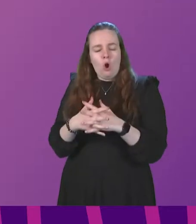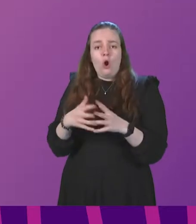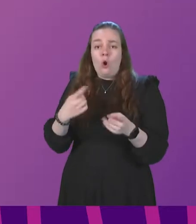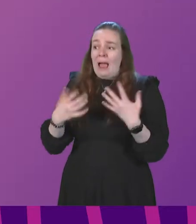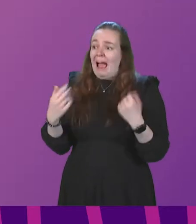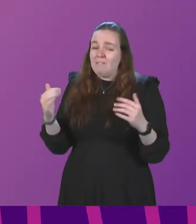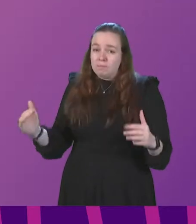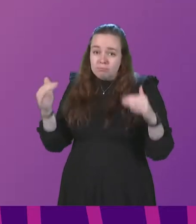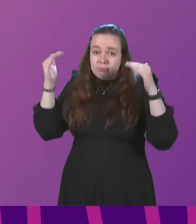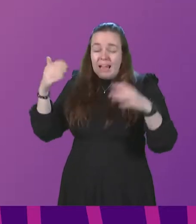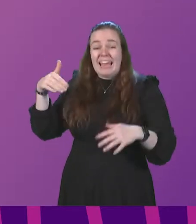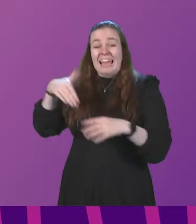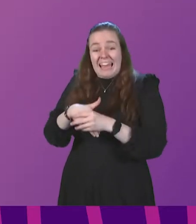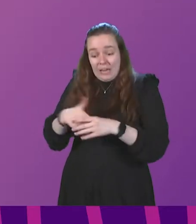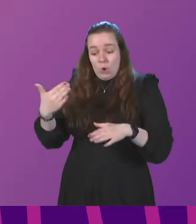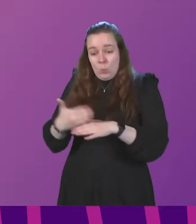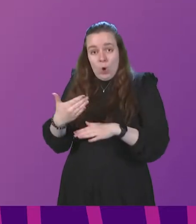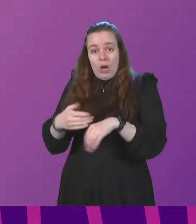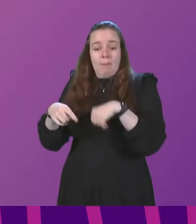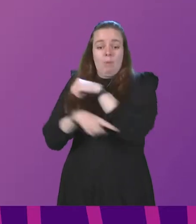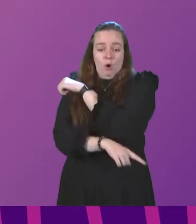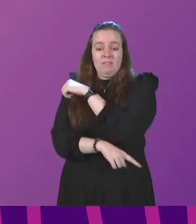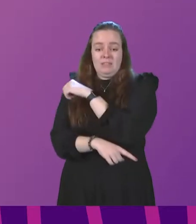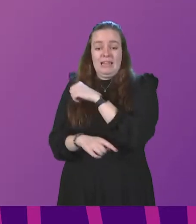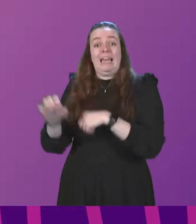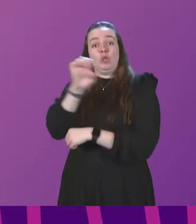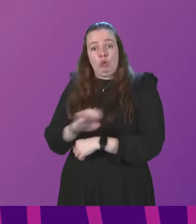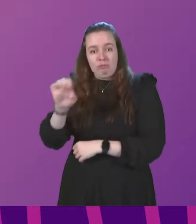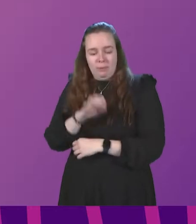of in-work poverty in Europe.